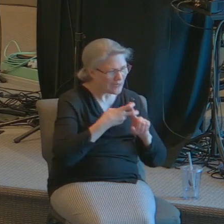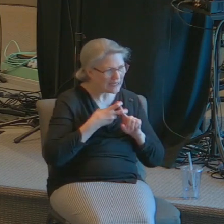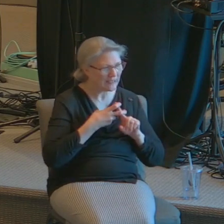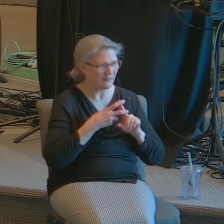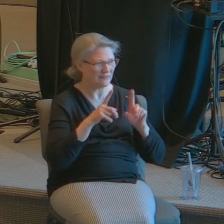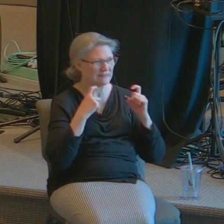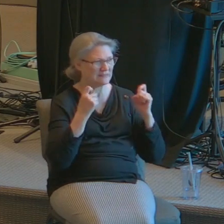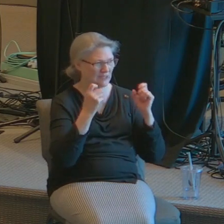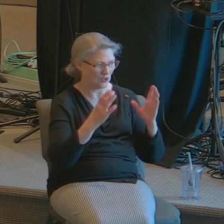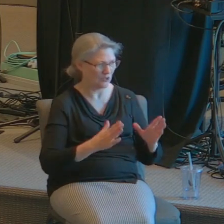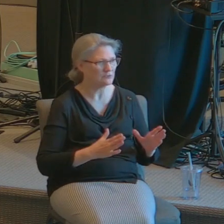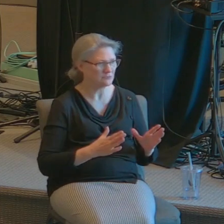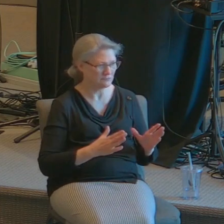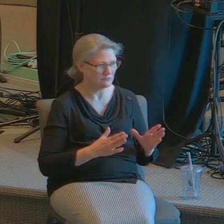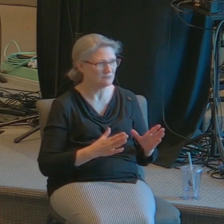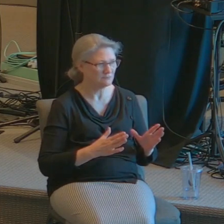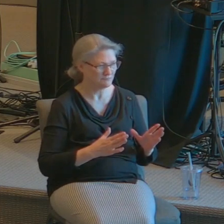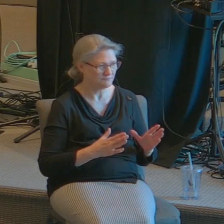the sinner